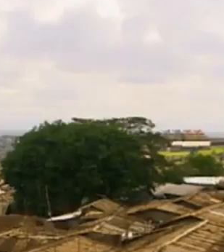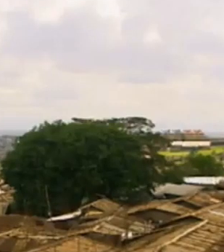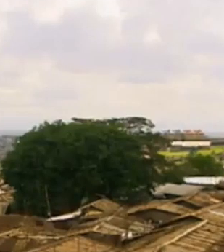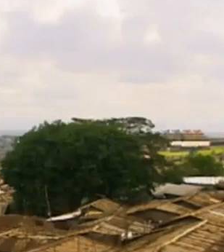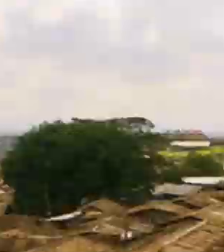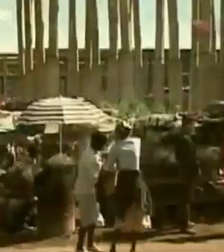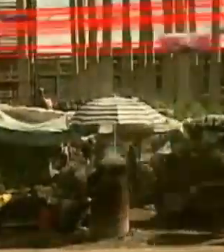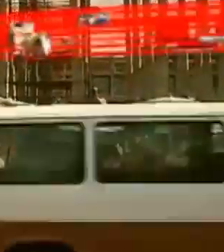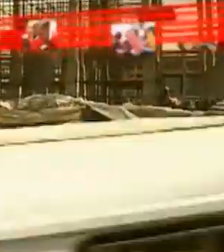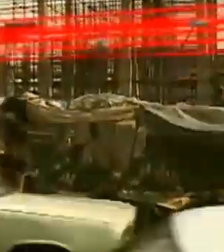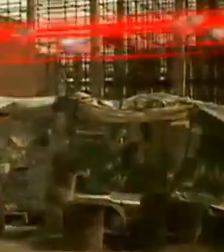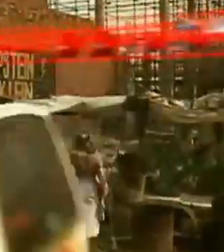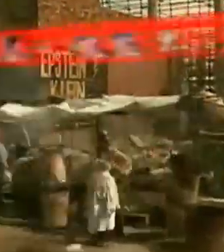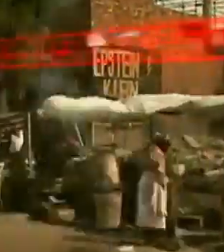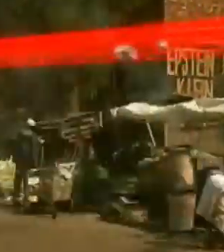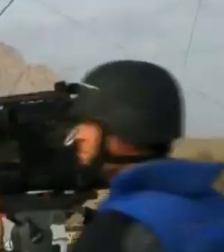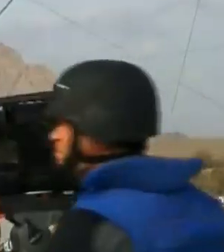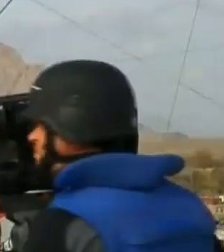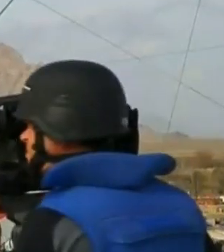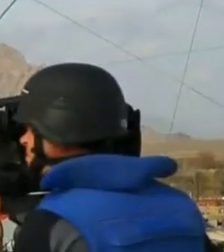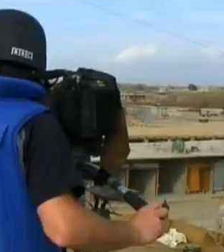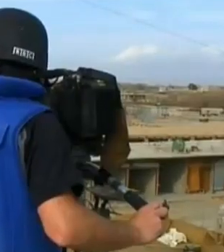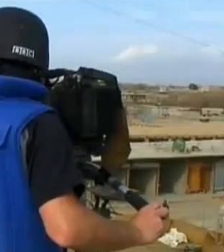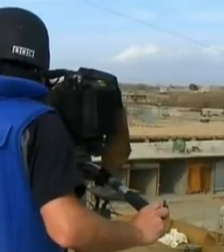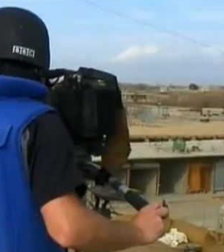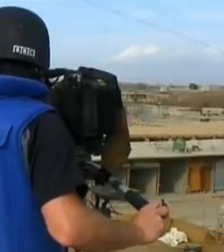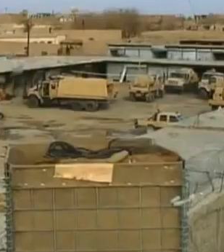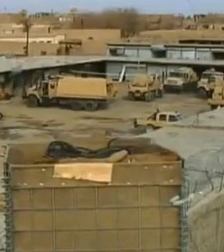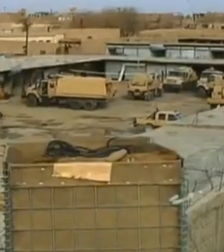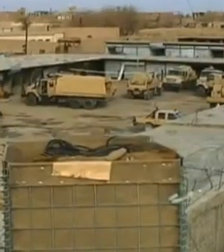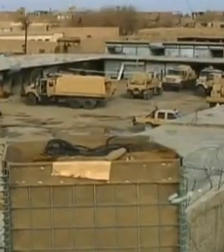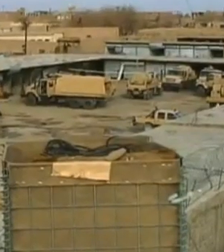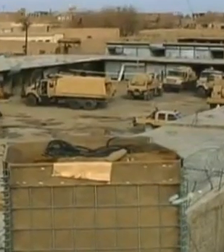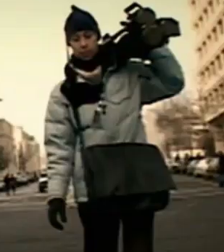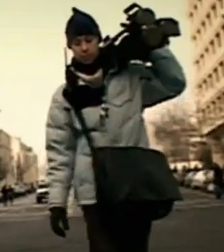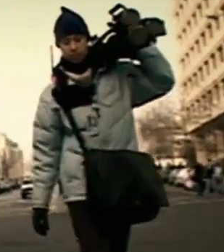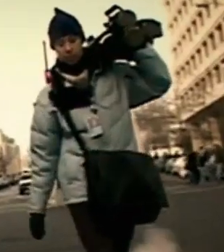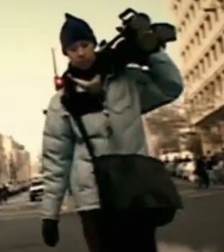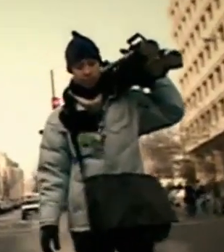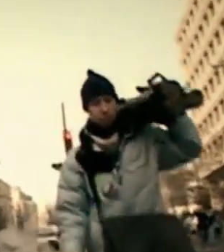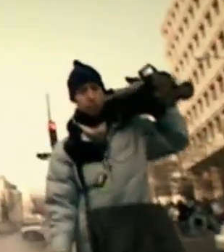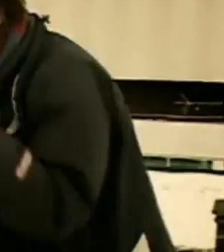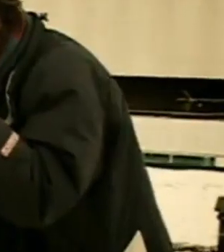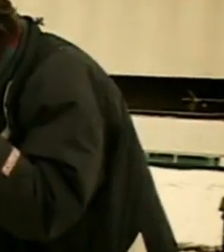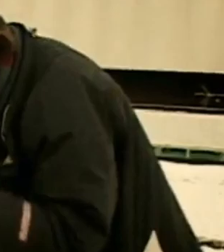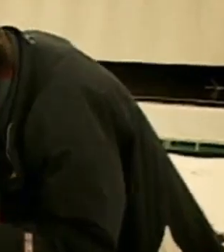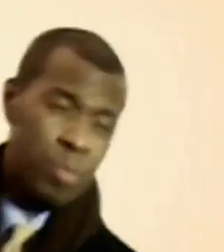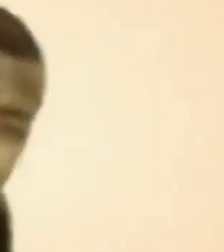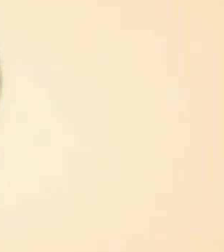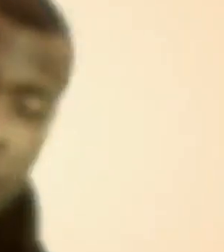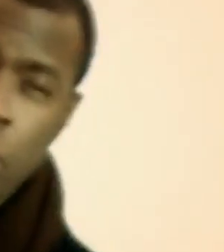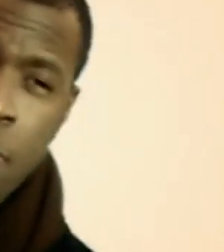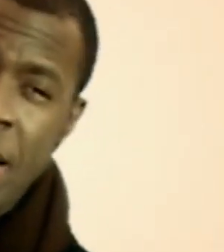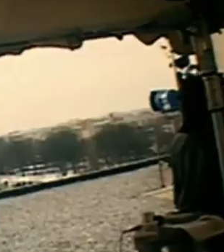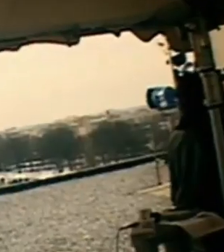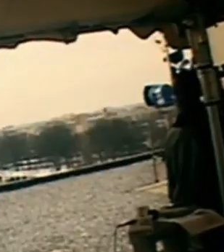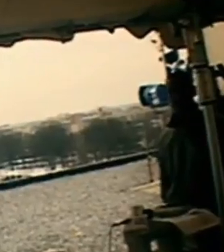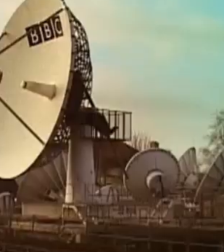to Marine Hemps. near the south